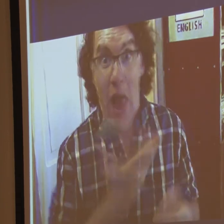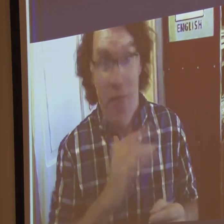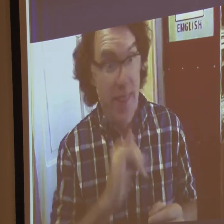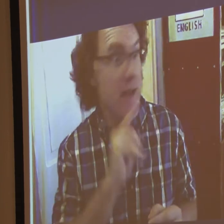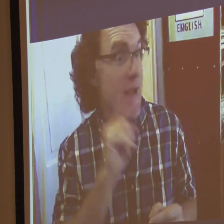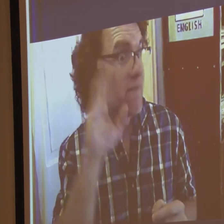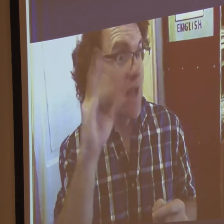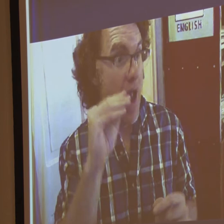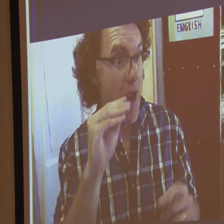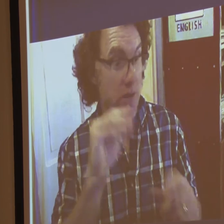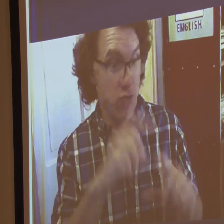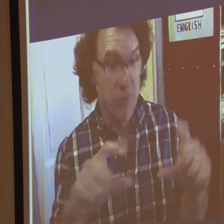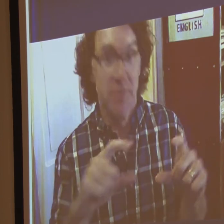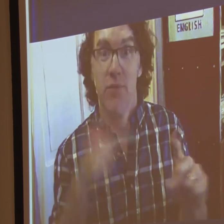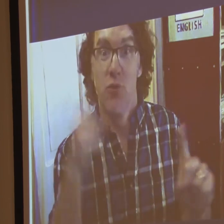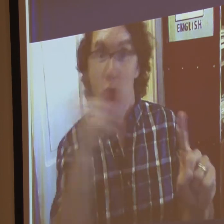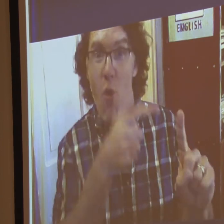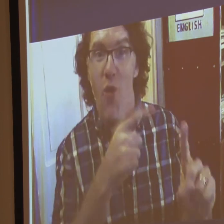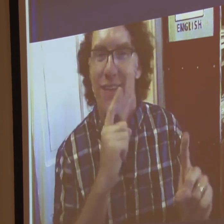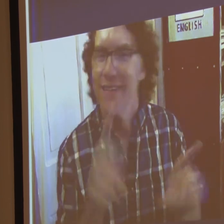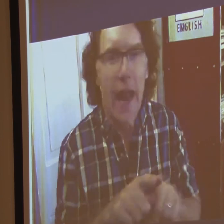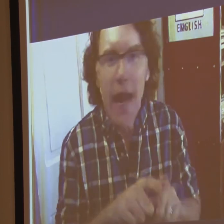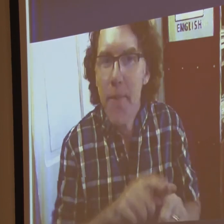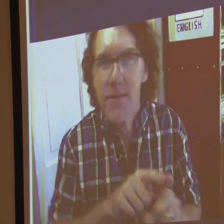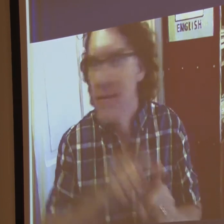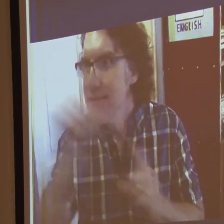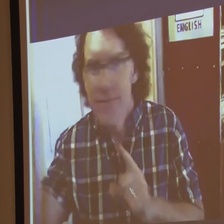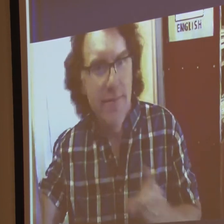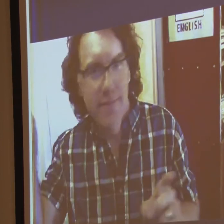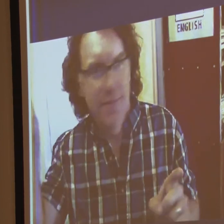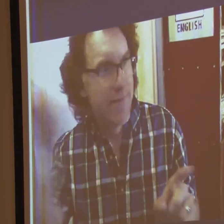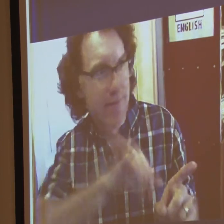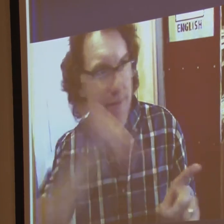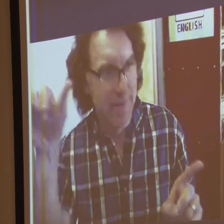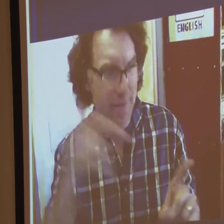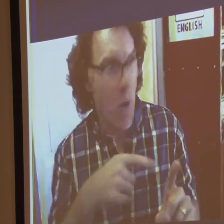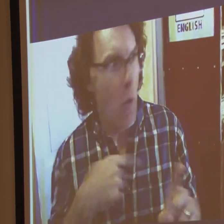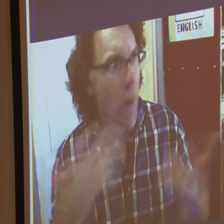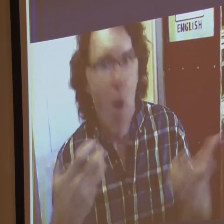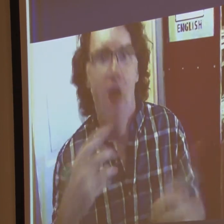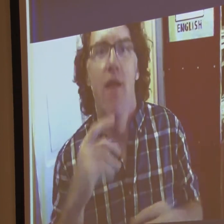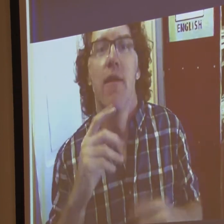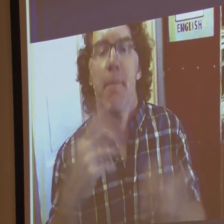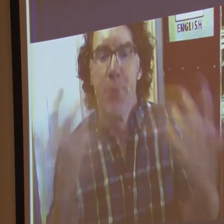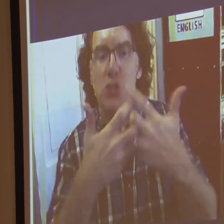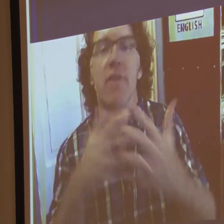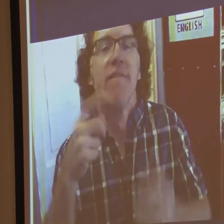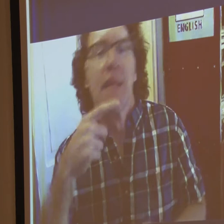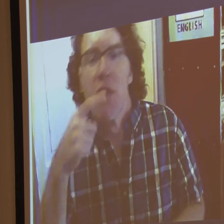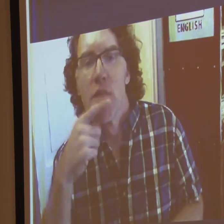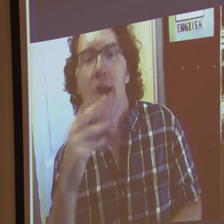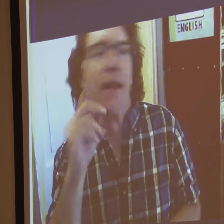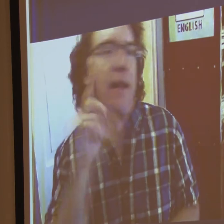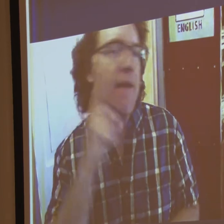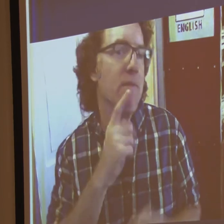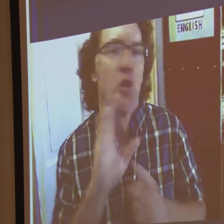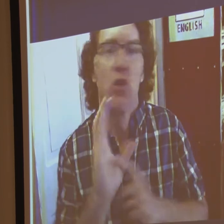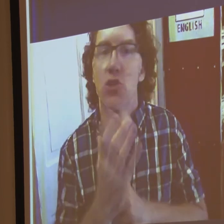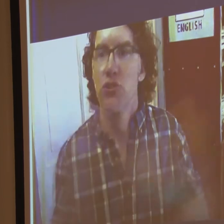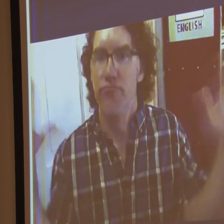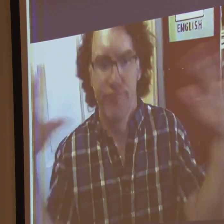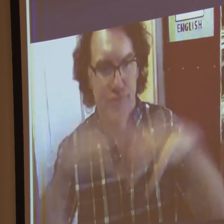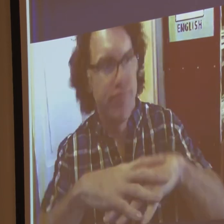We're not doing shows per se, theatrical shows, but that's what our comic strip is doing exactly. We wanted to merge